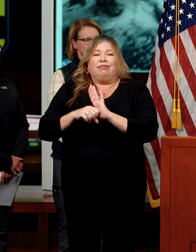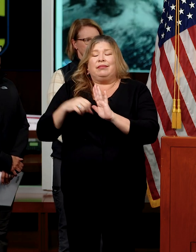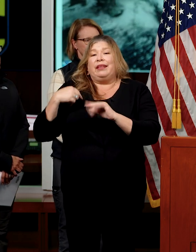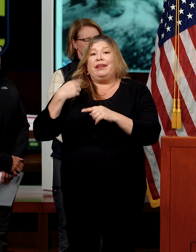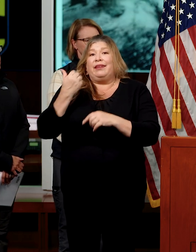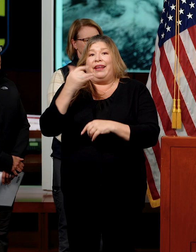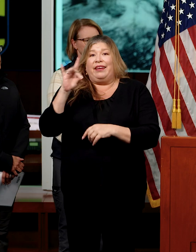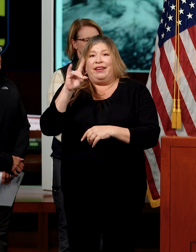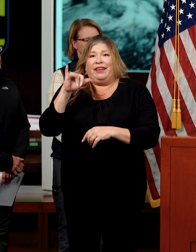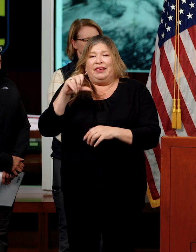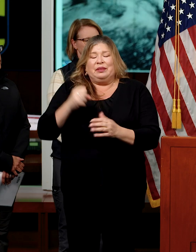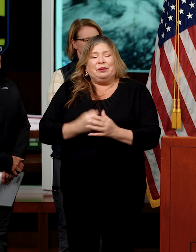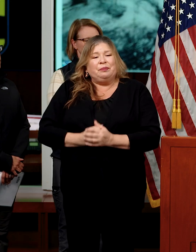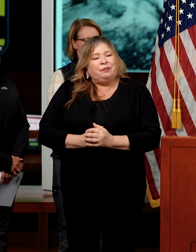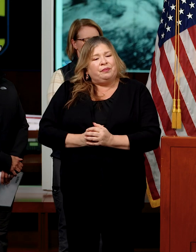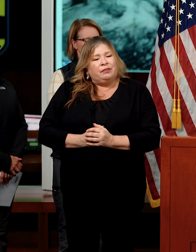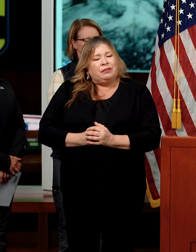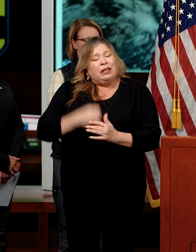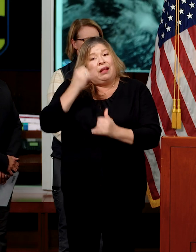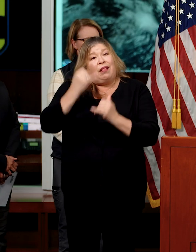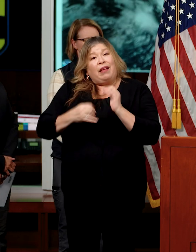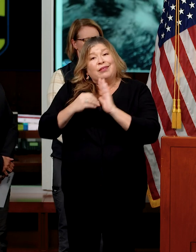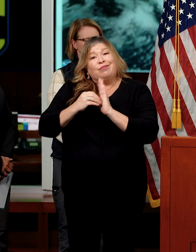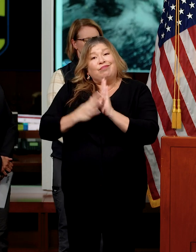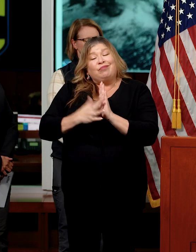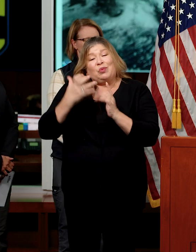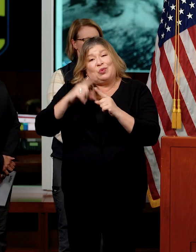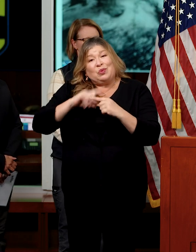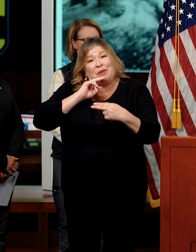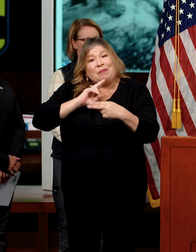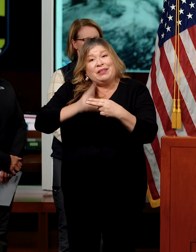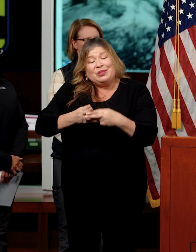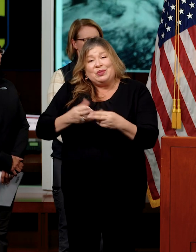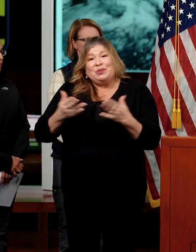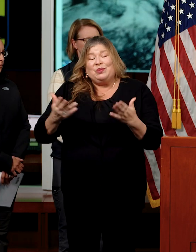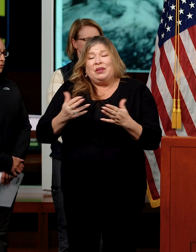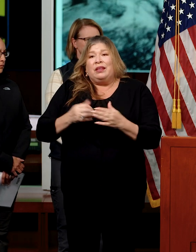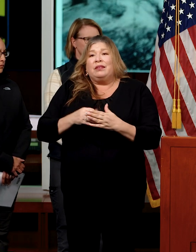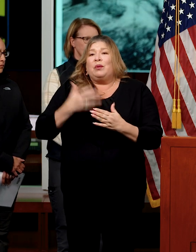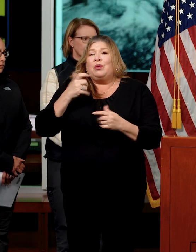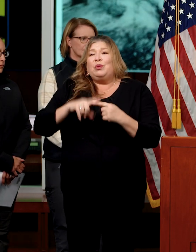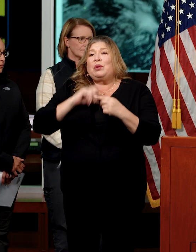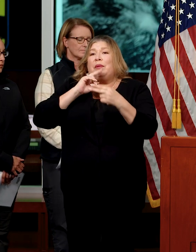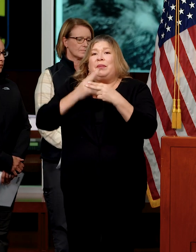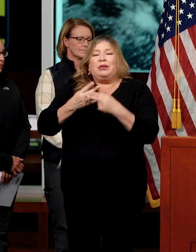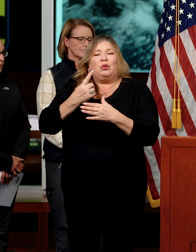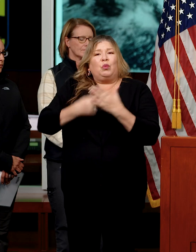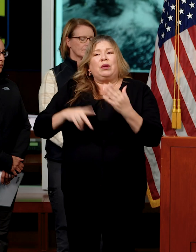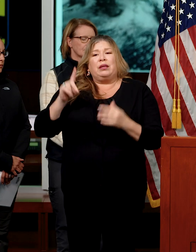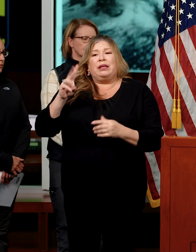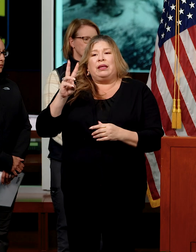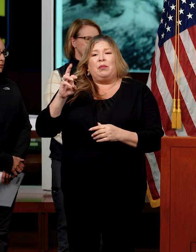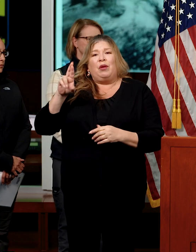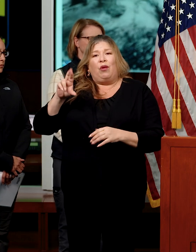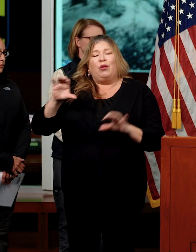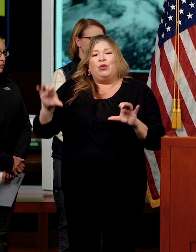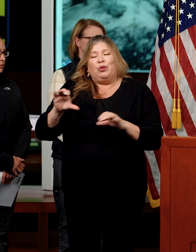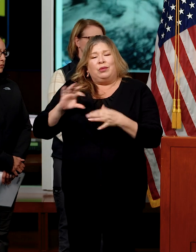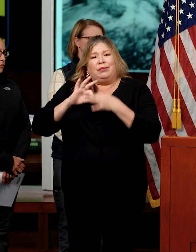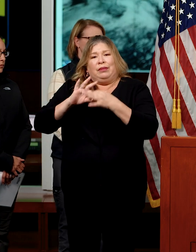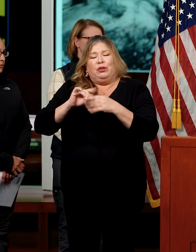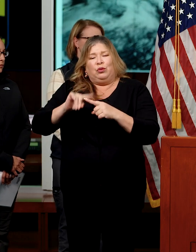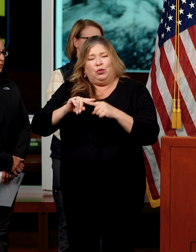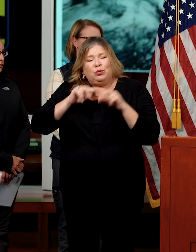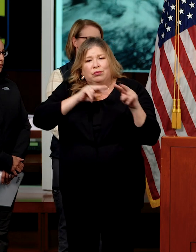My last note that I would like to make is just to also mention the other activities that DWR is helping with, and that's in the flood fighting,